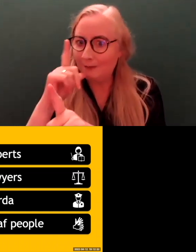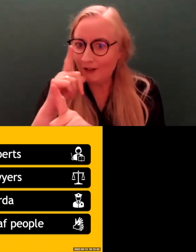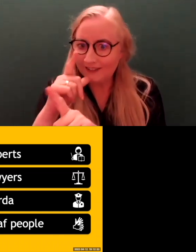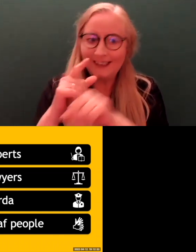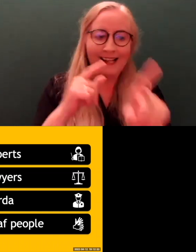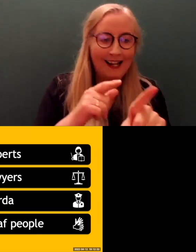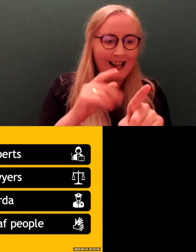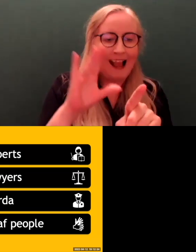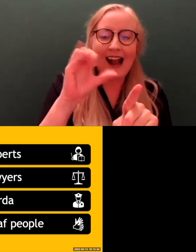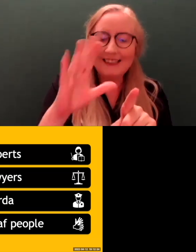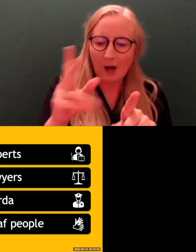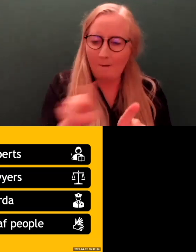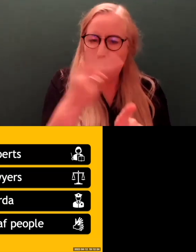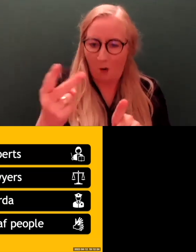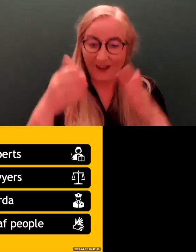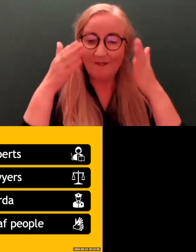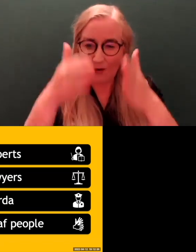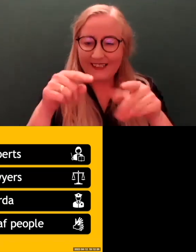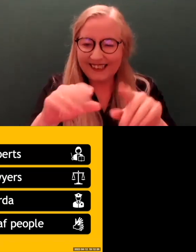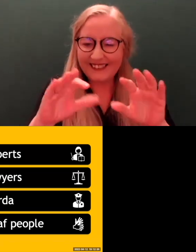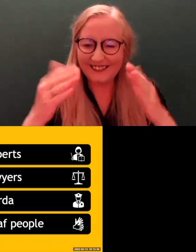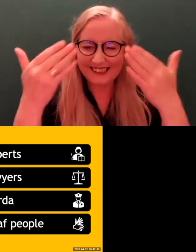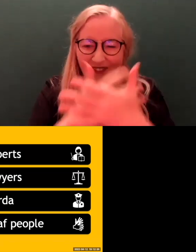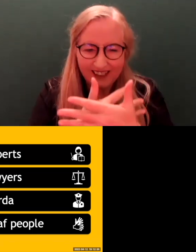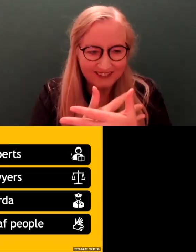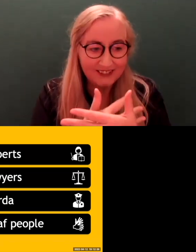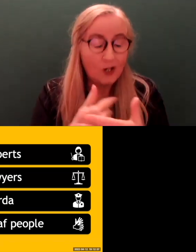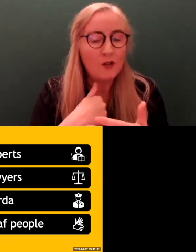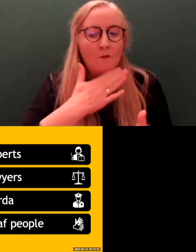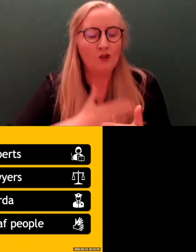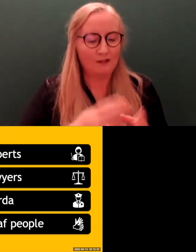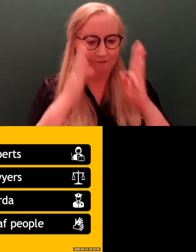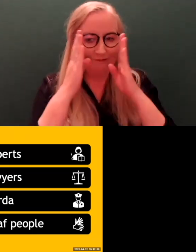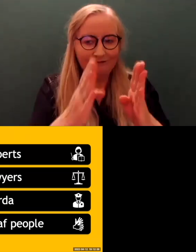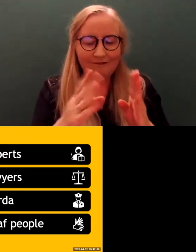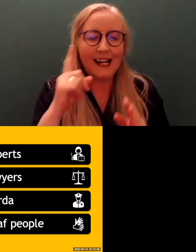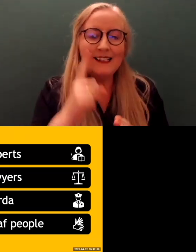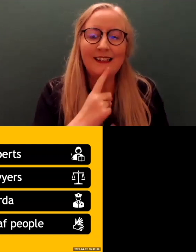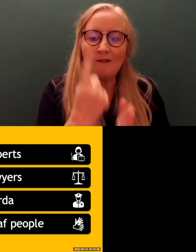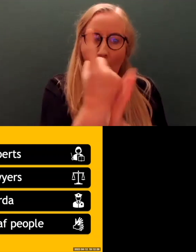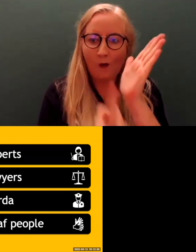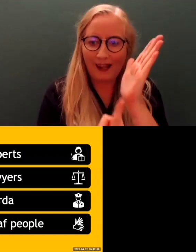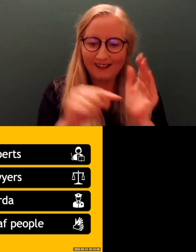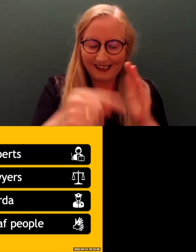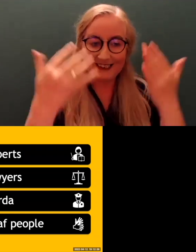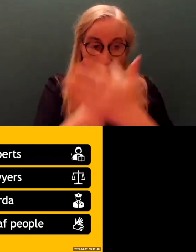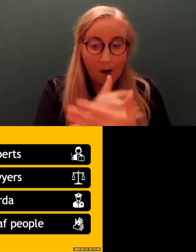of this evening, I'm going to talk to you about just the Deaf people. My PhD was very long.